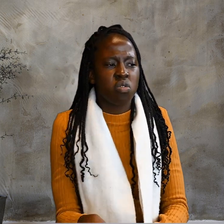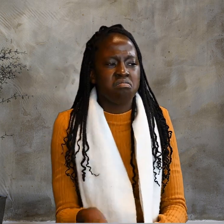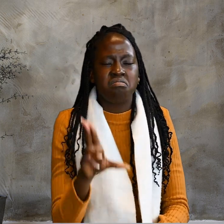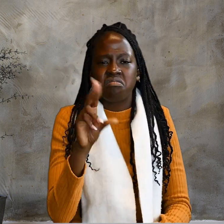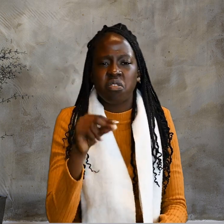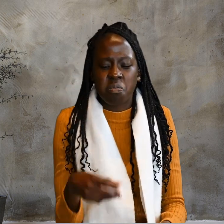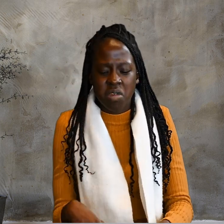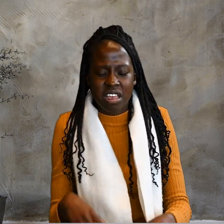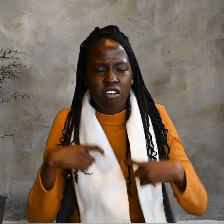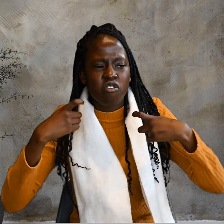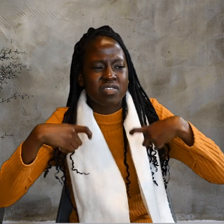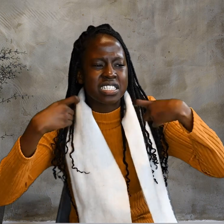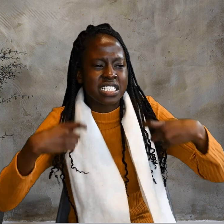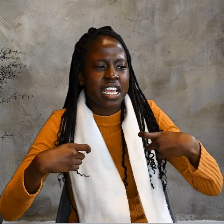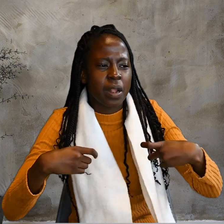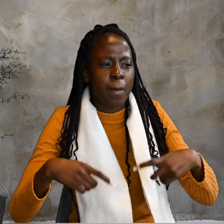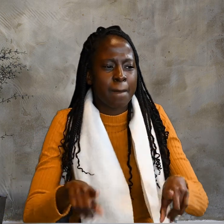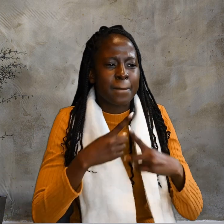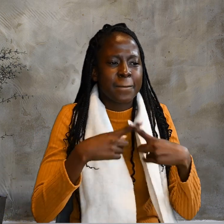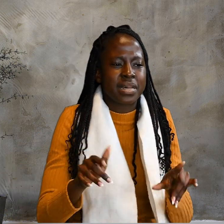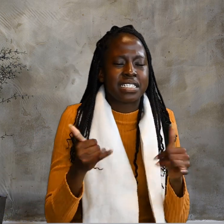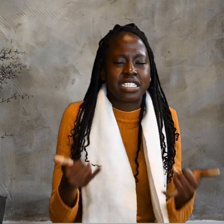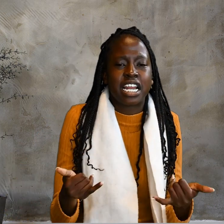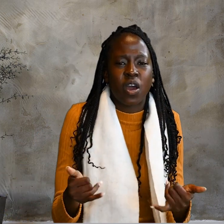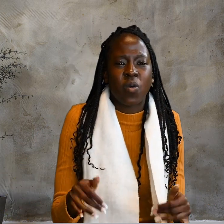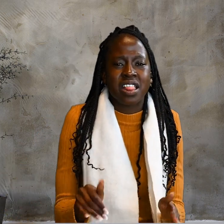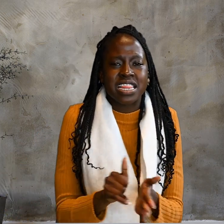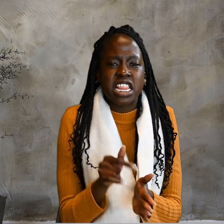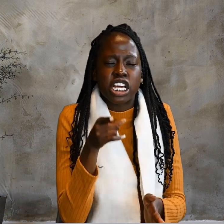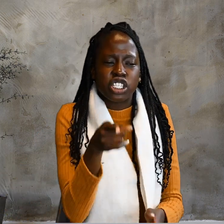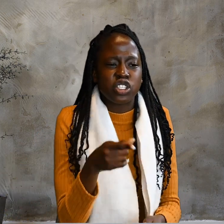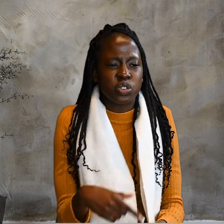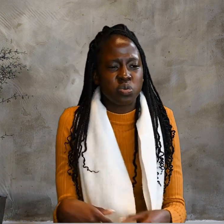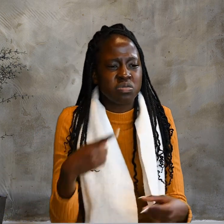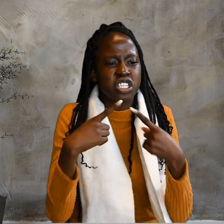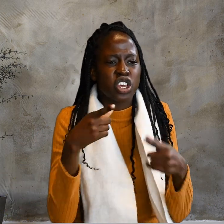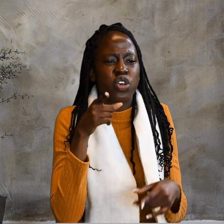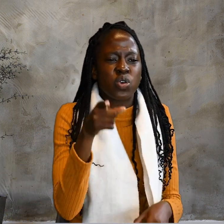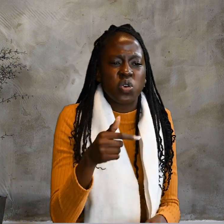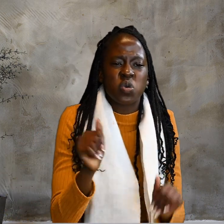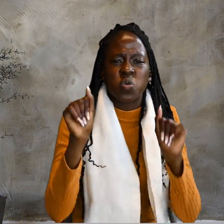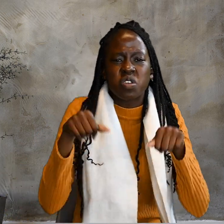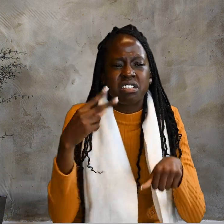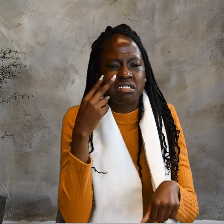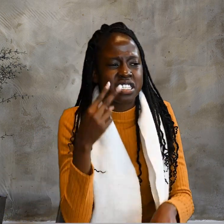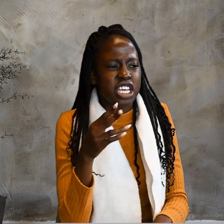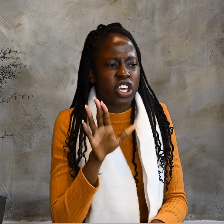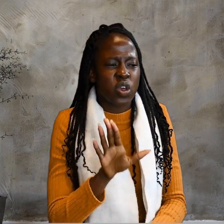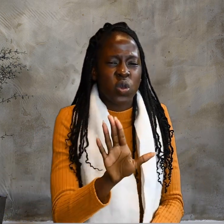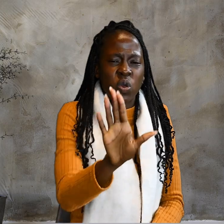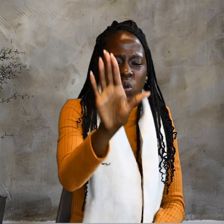guilty of sin. But now that you claim you can see, your guilt remains.